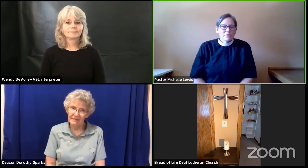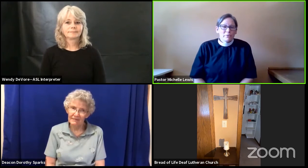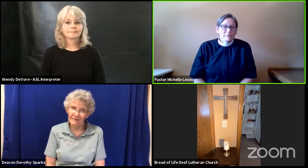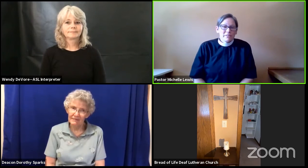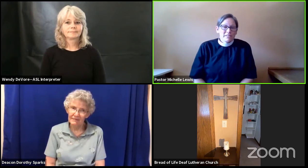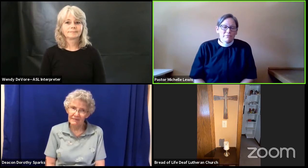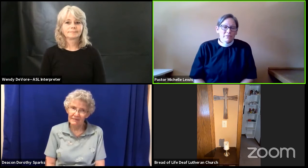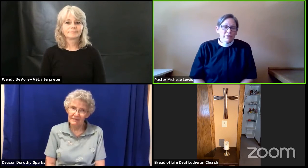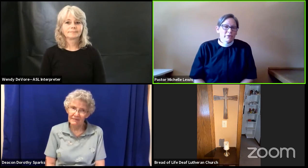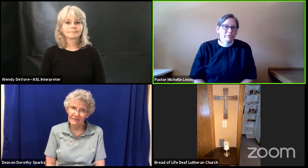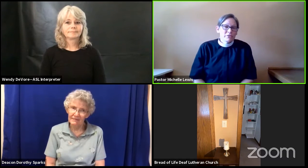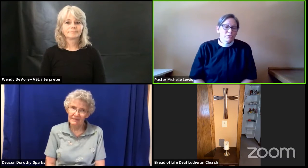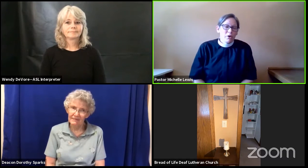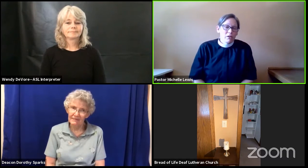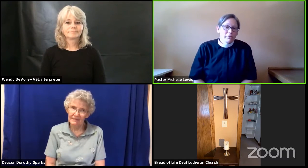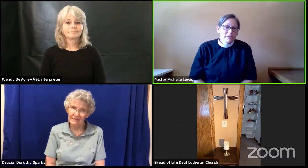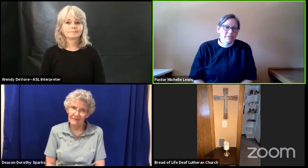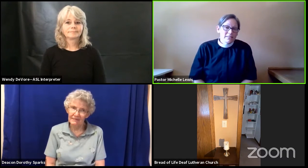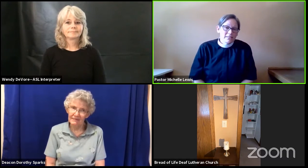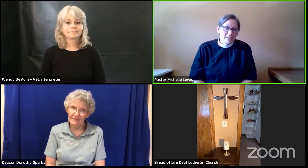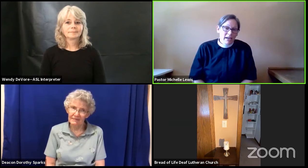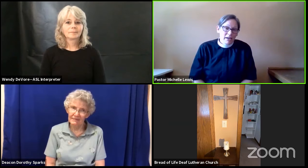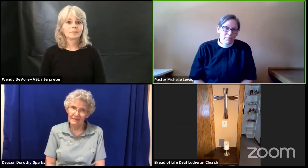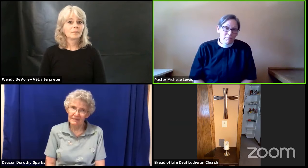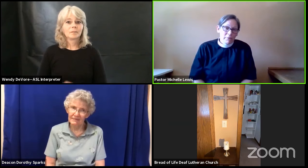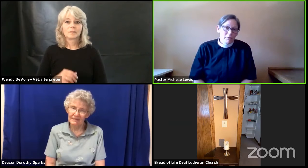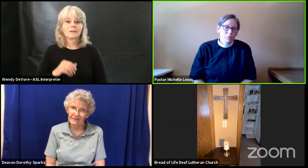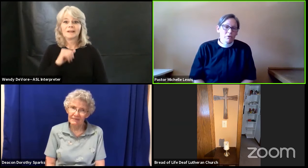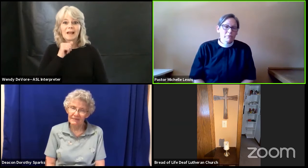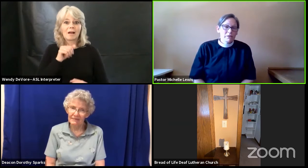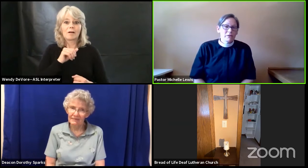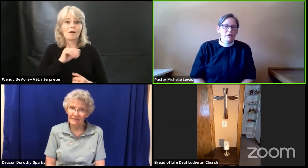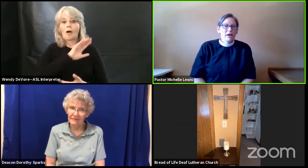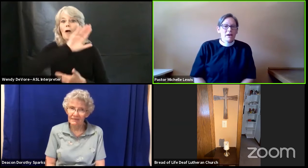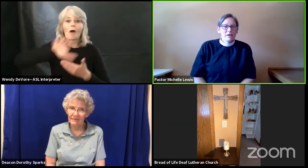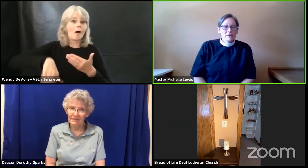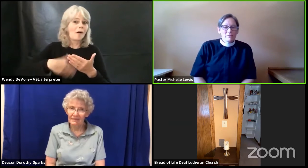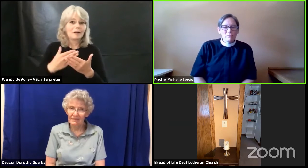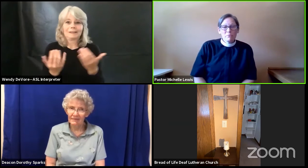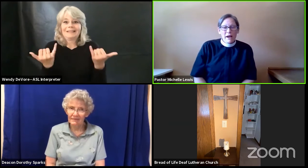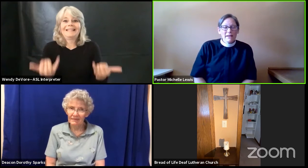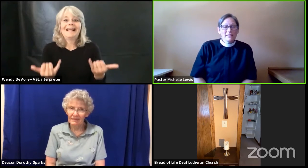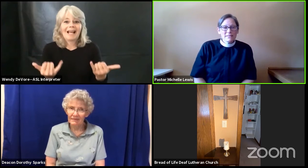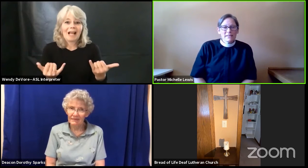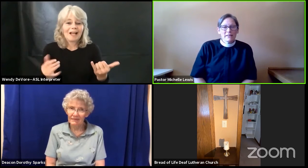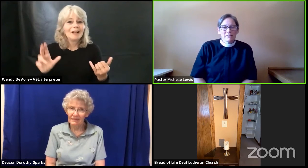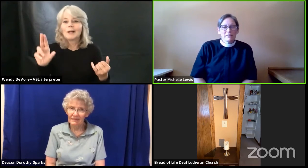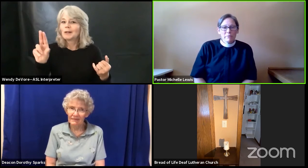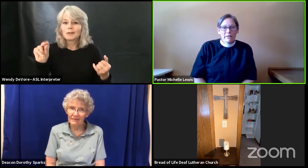Don't need to feel like you have to do all of this today. Today, we'll be practicing lament